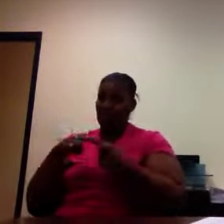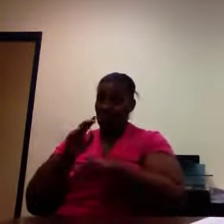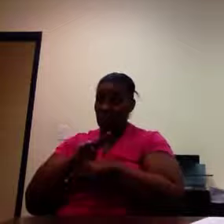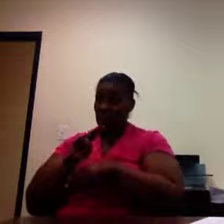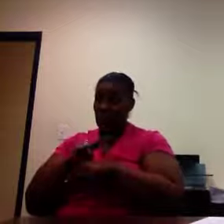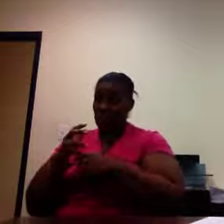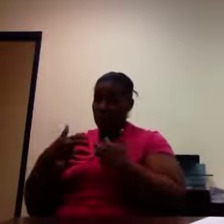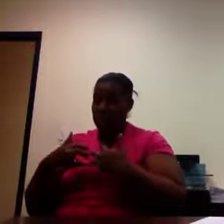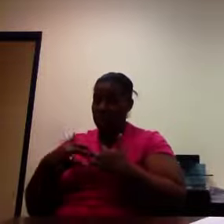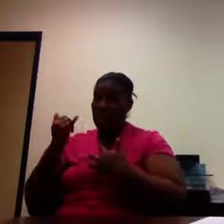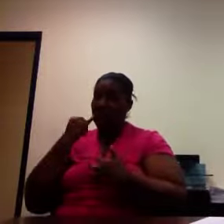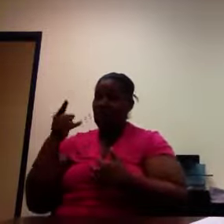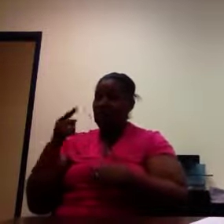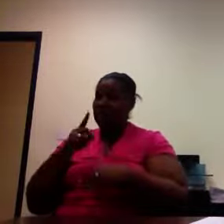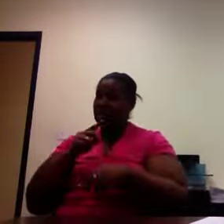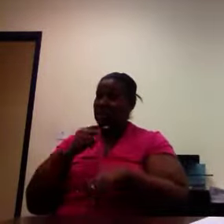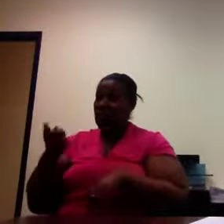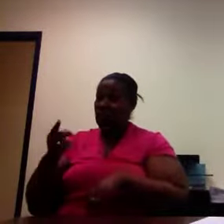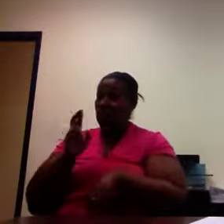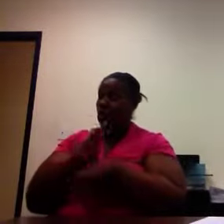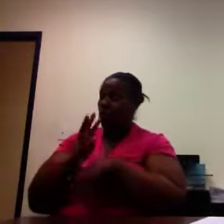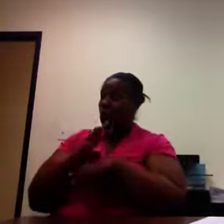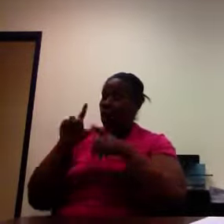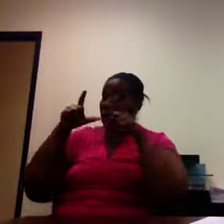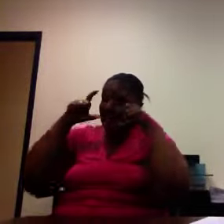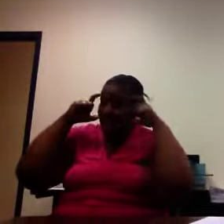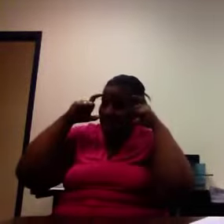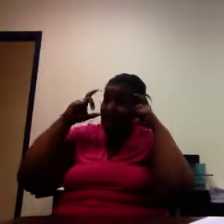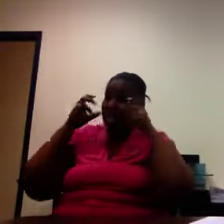to safety glasses, earplugs, et cetera. You need to do it.